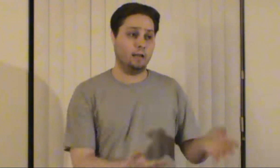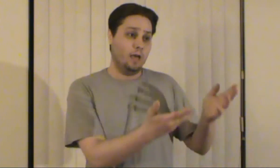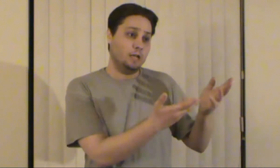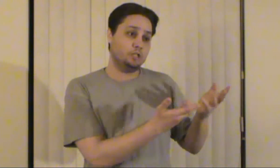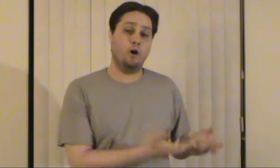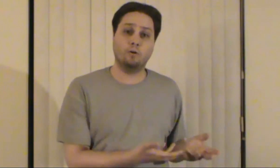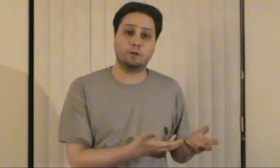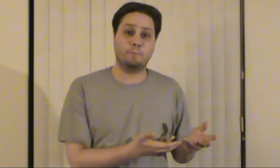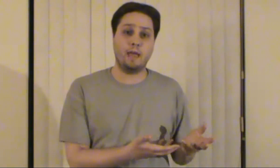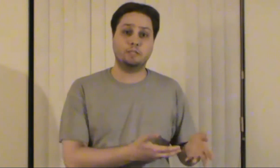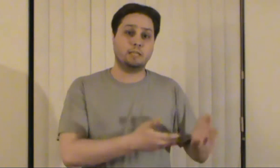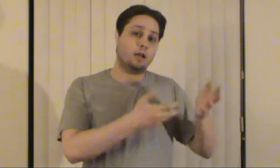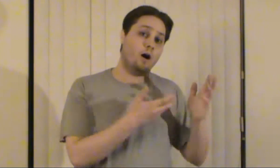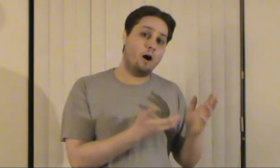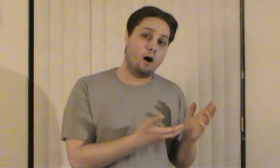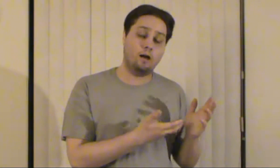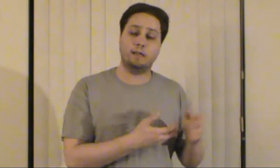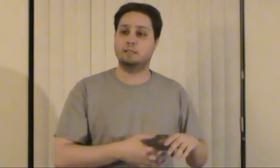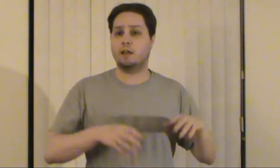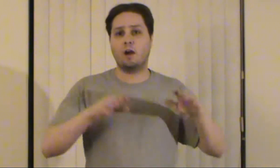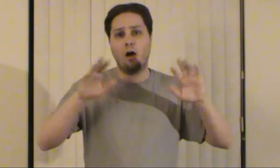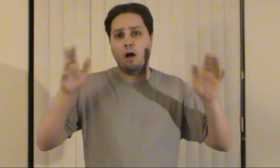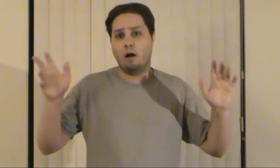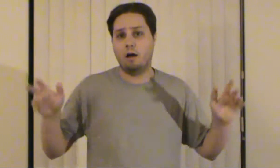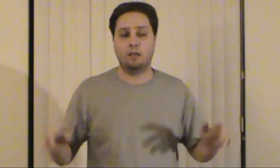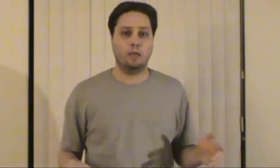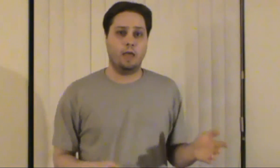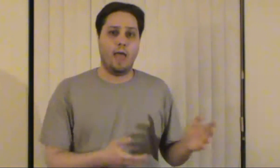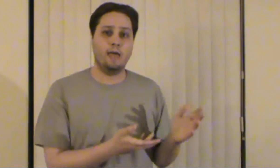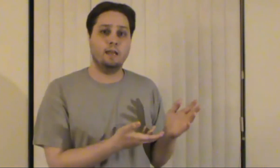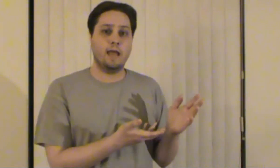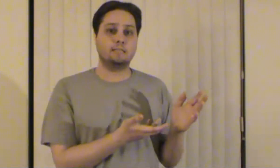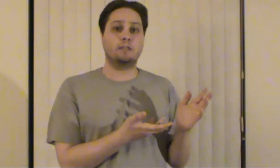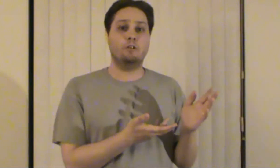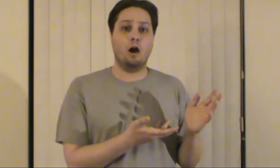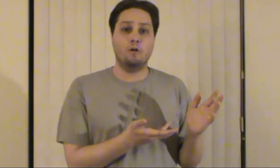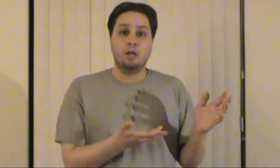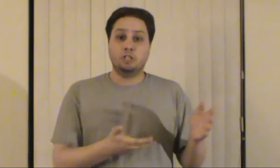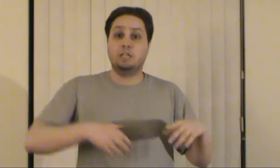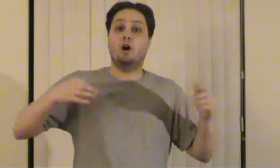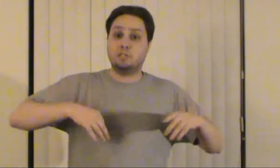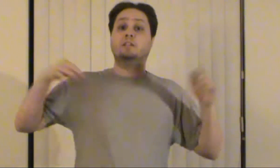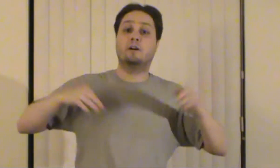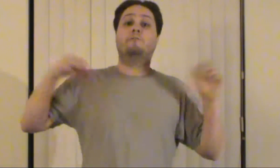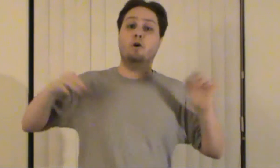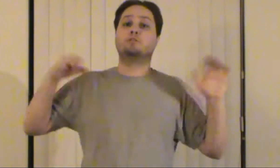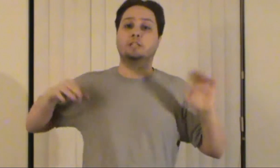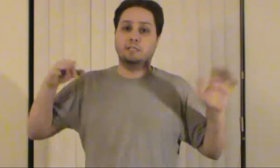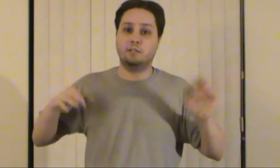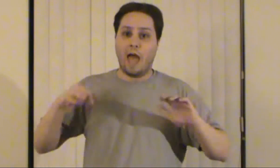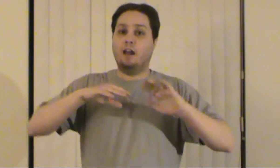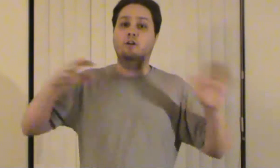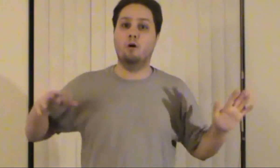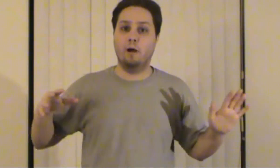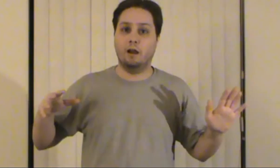and she holds her baby she's like oh and it's like oh and then next thing you know she goes into convulsions out of nowhere